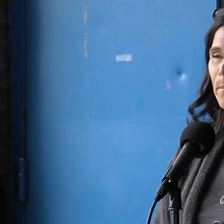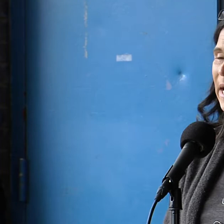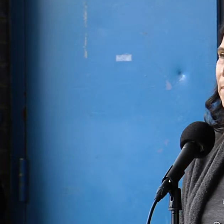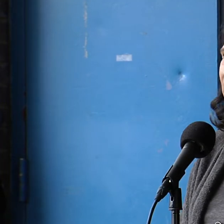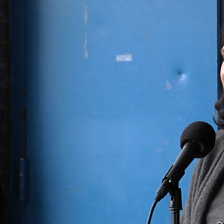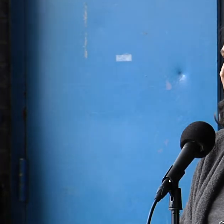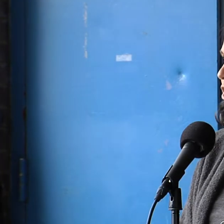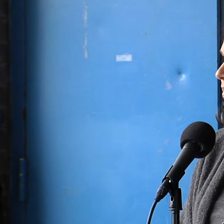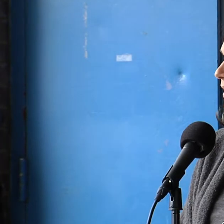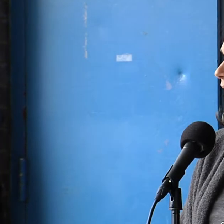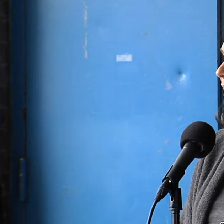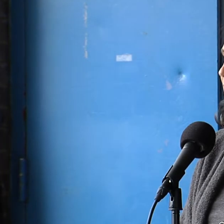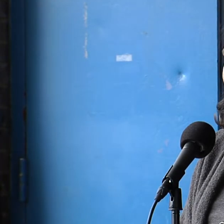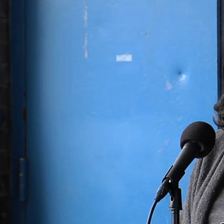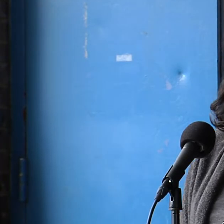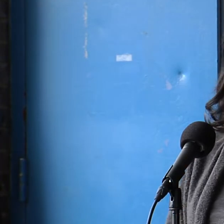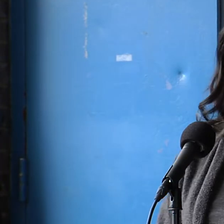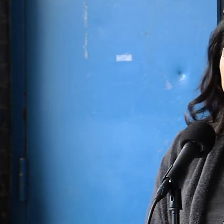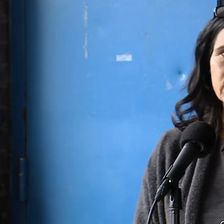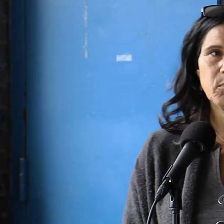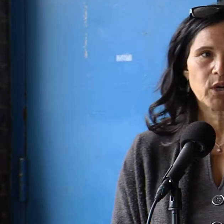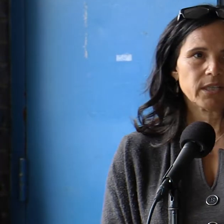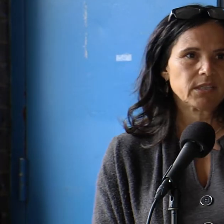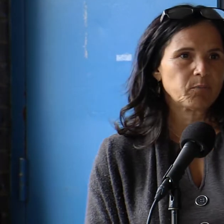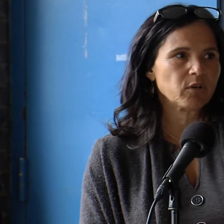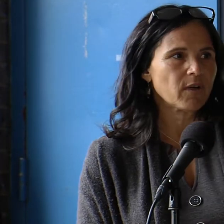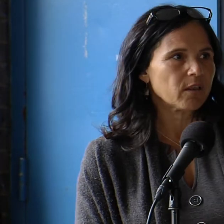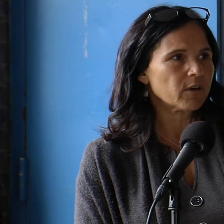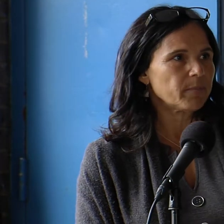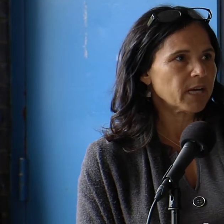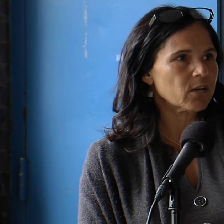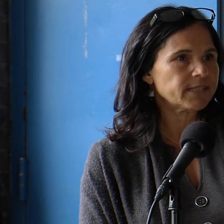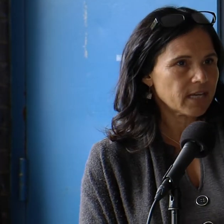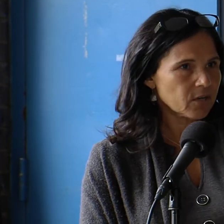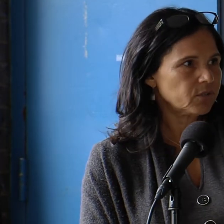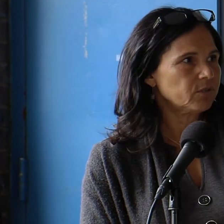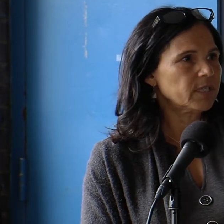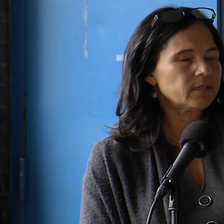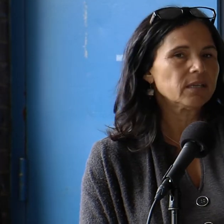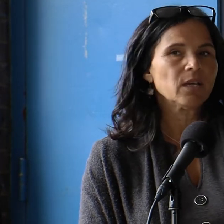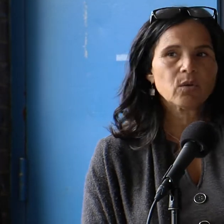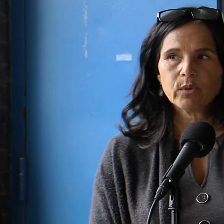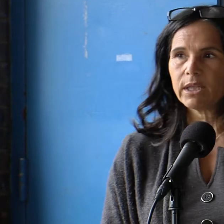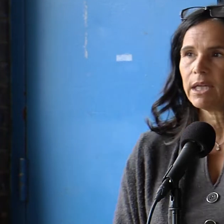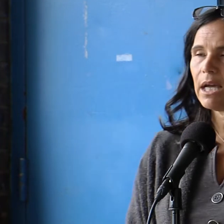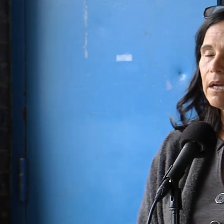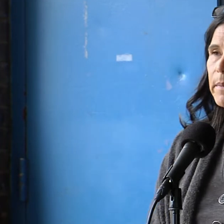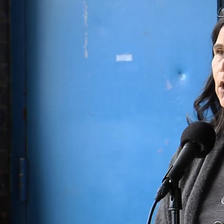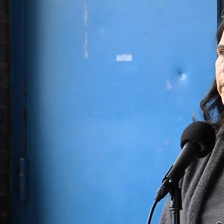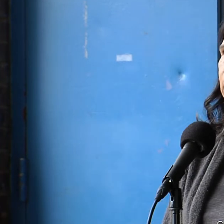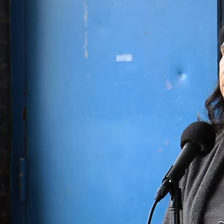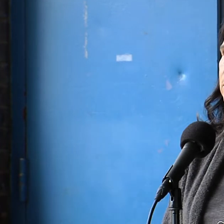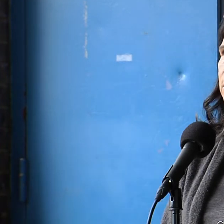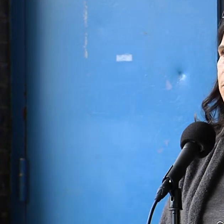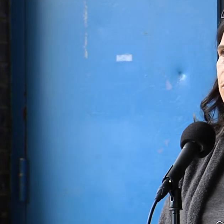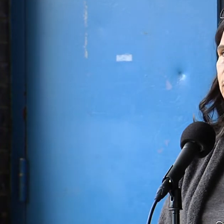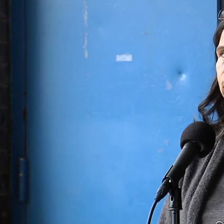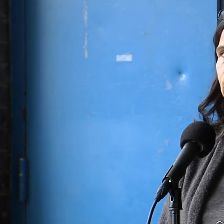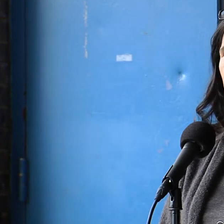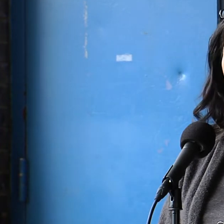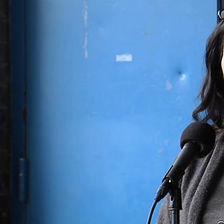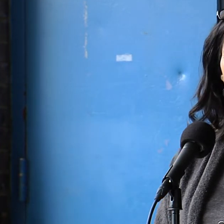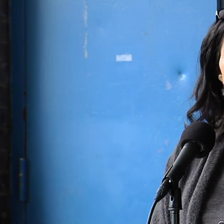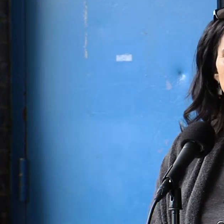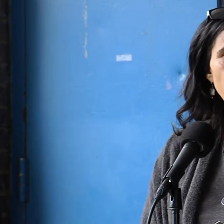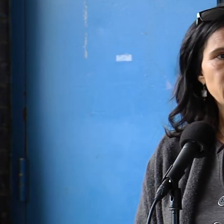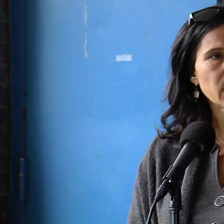building for many, many years and without his support and the support of all of our parents and our students really helping us to move